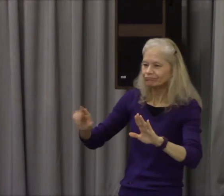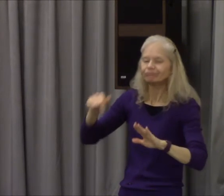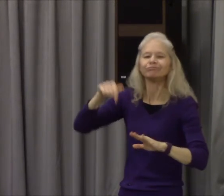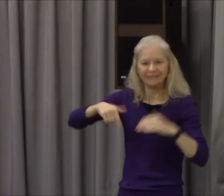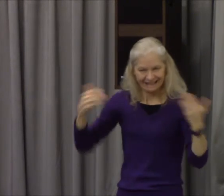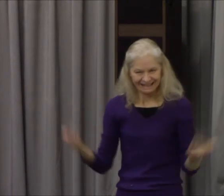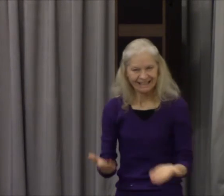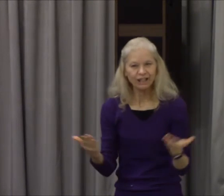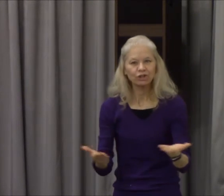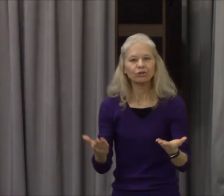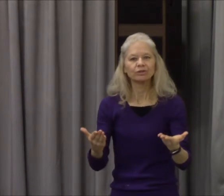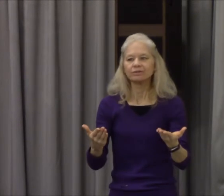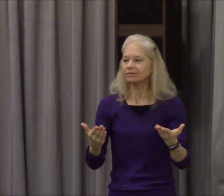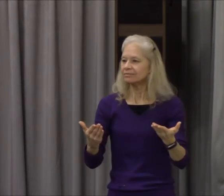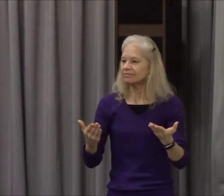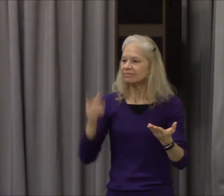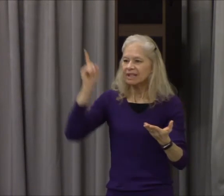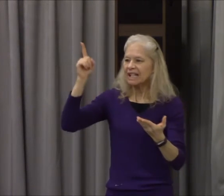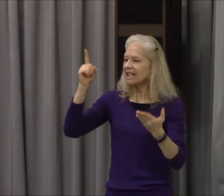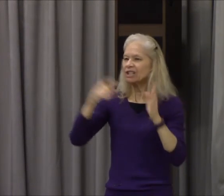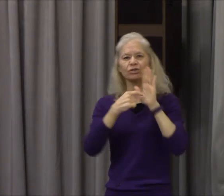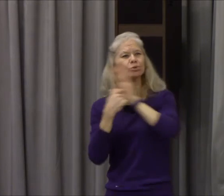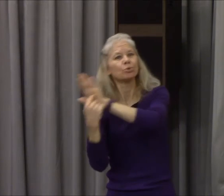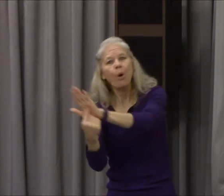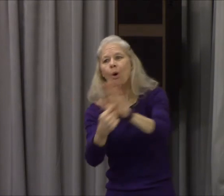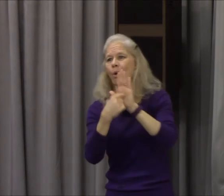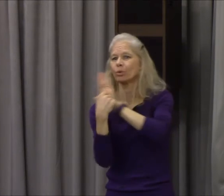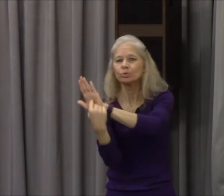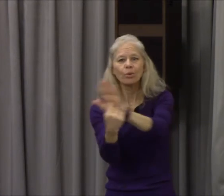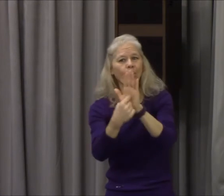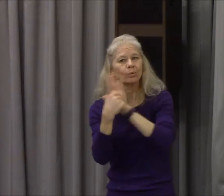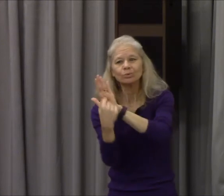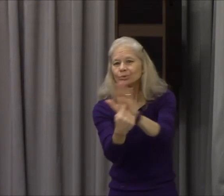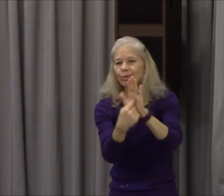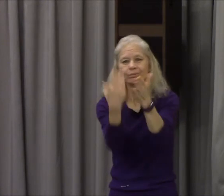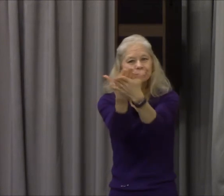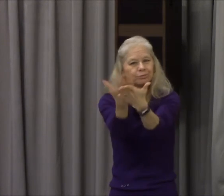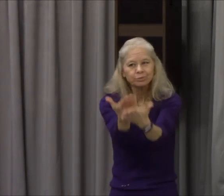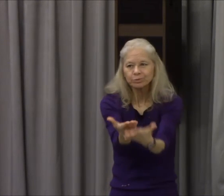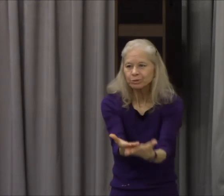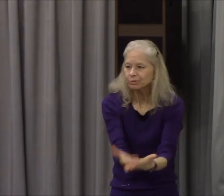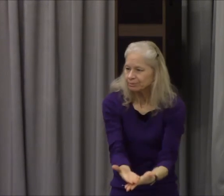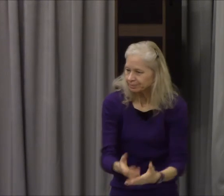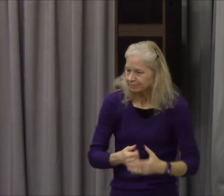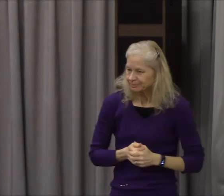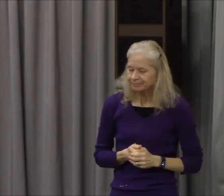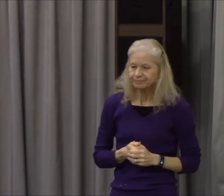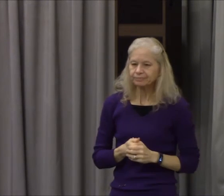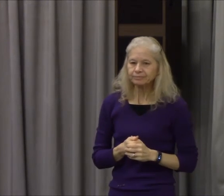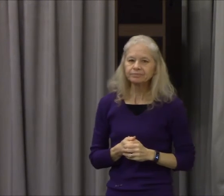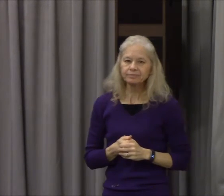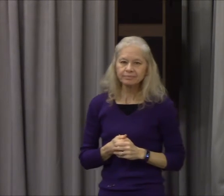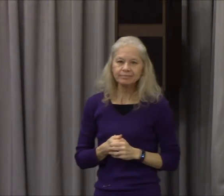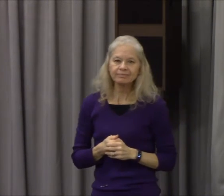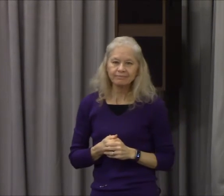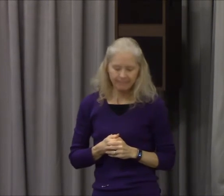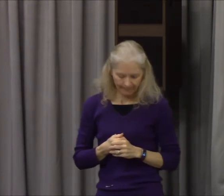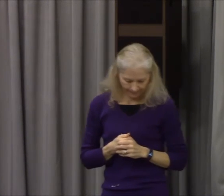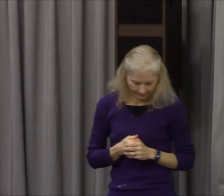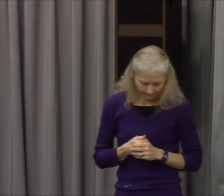and the indwelling Holy Spirit in those ways God has by the way and what